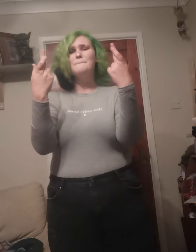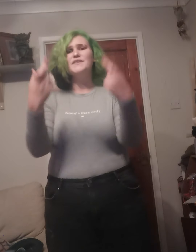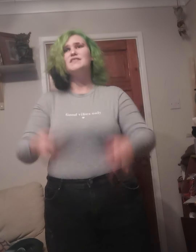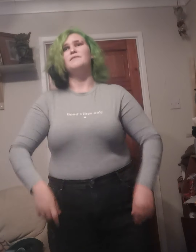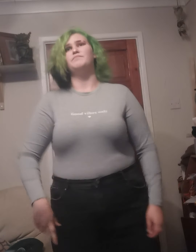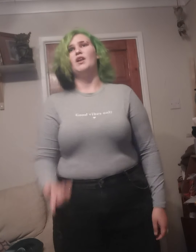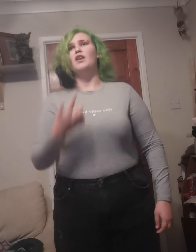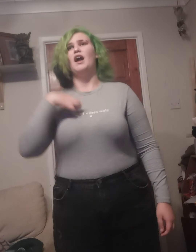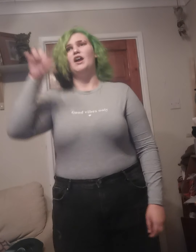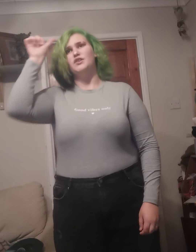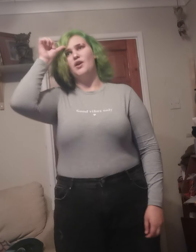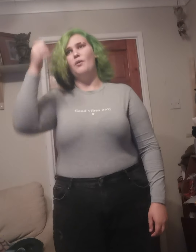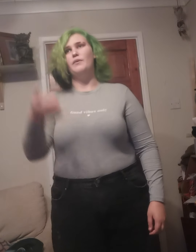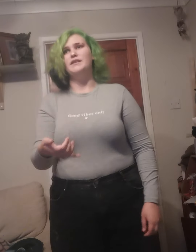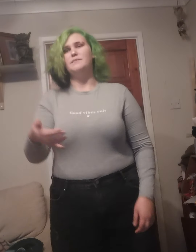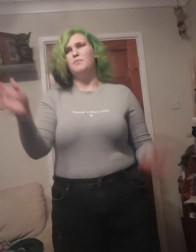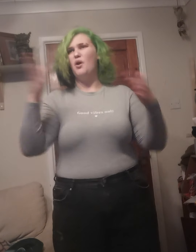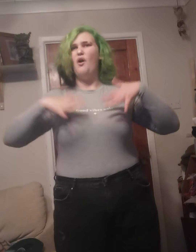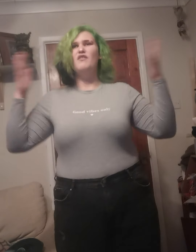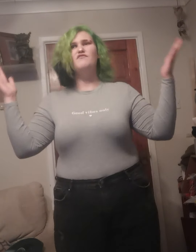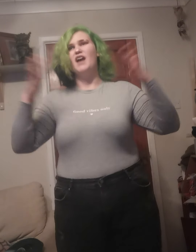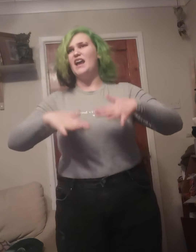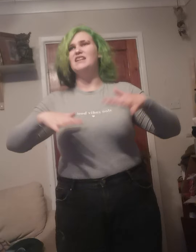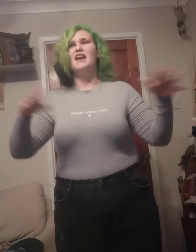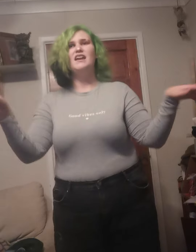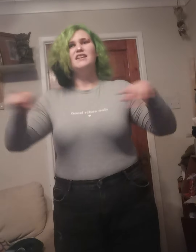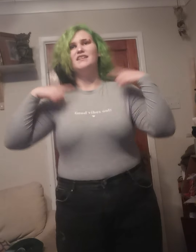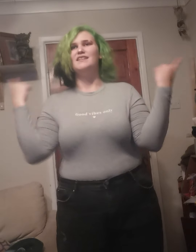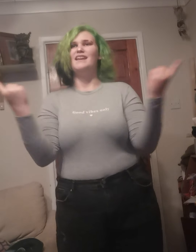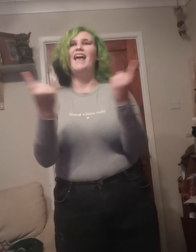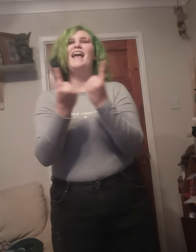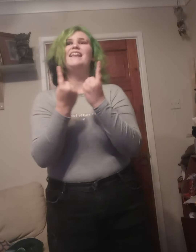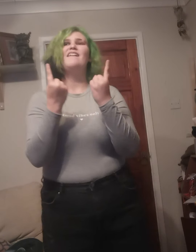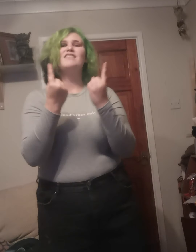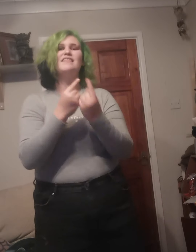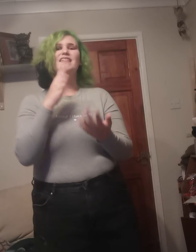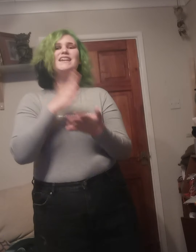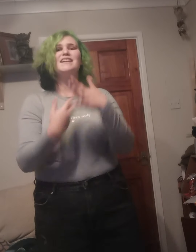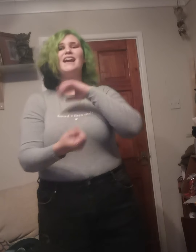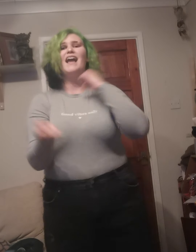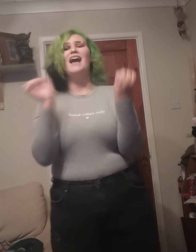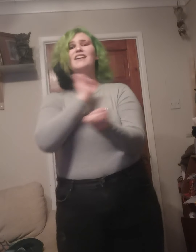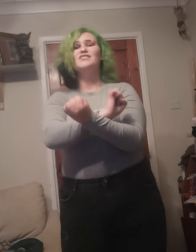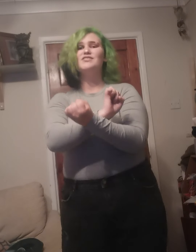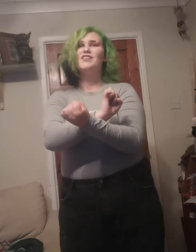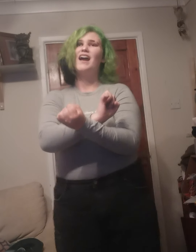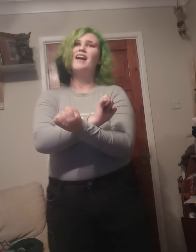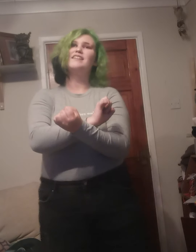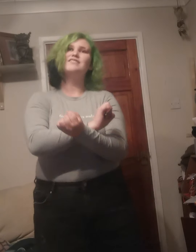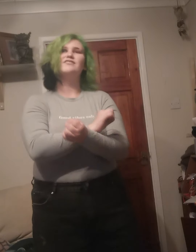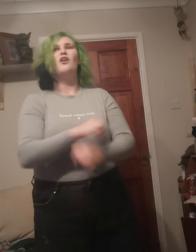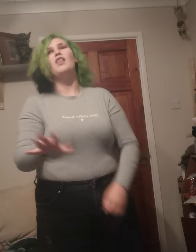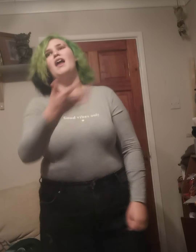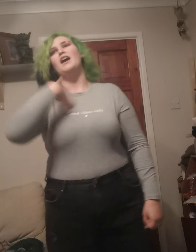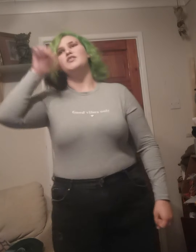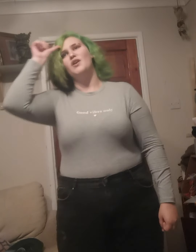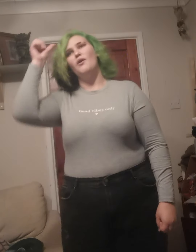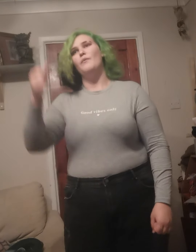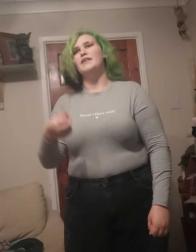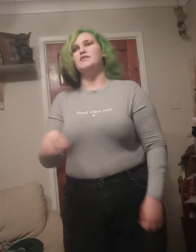All I know is you poor and you're Everything has changed All I know is